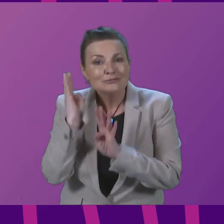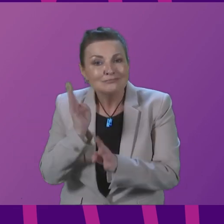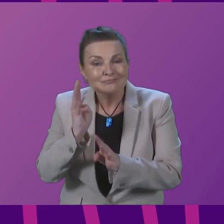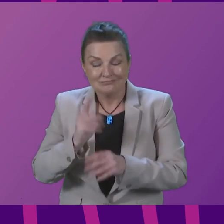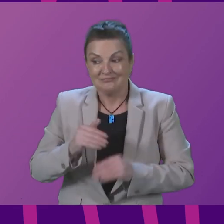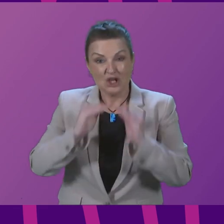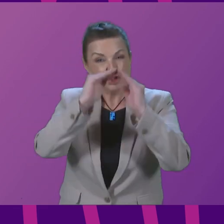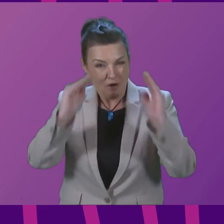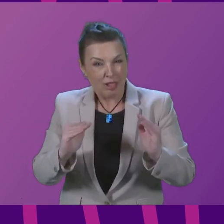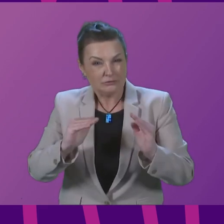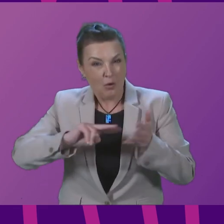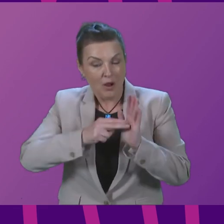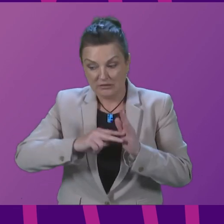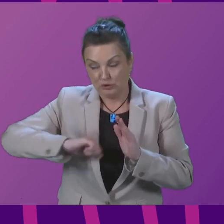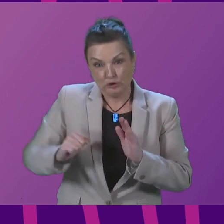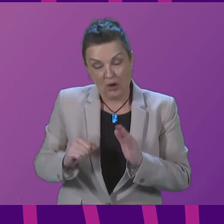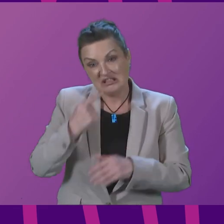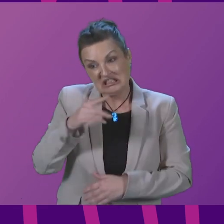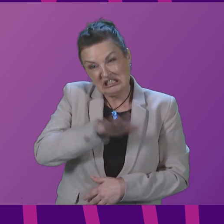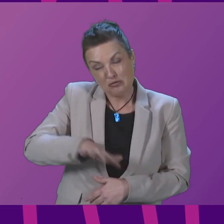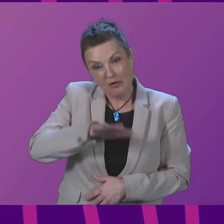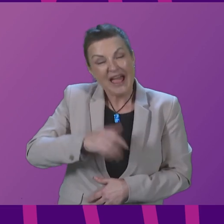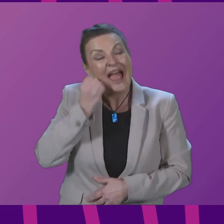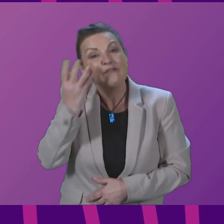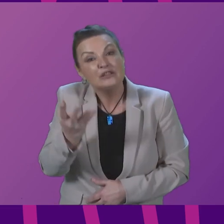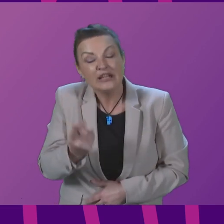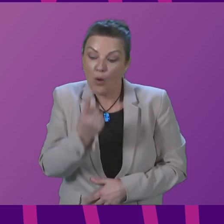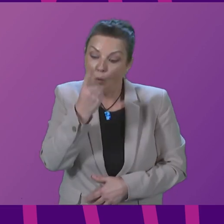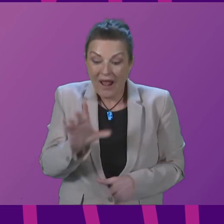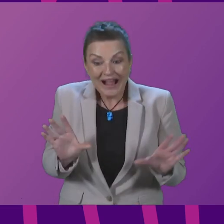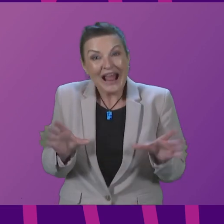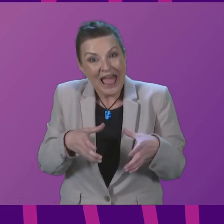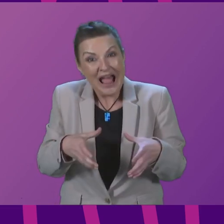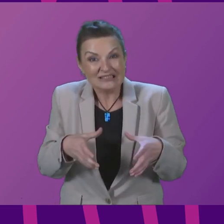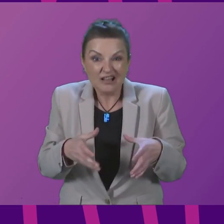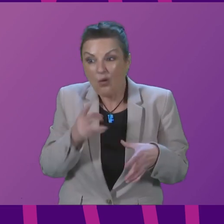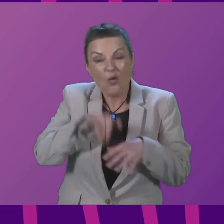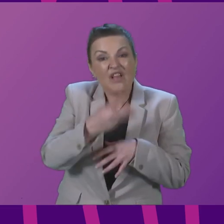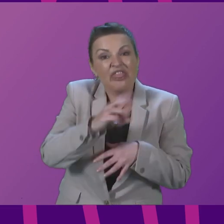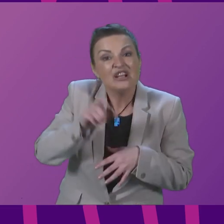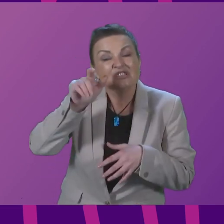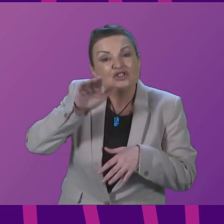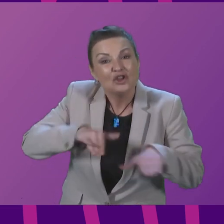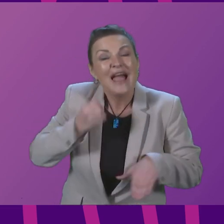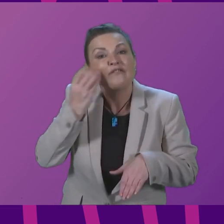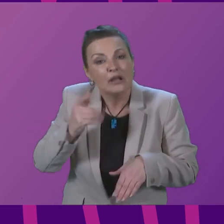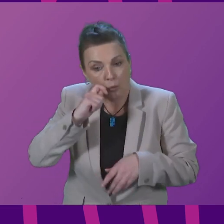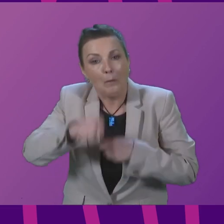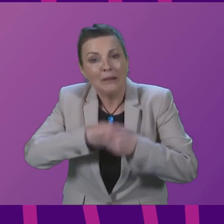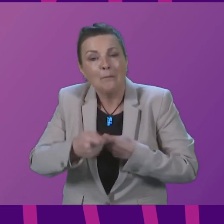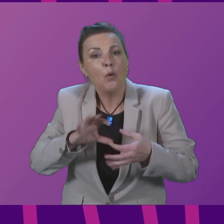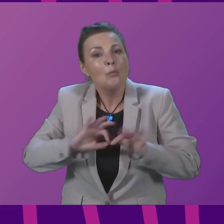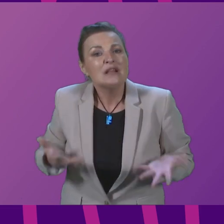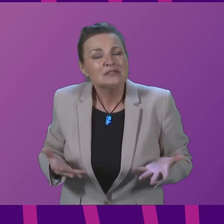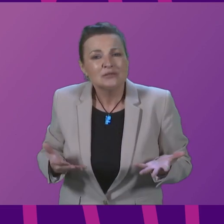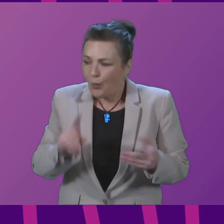that by the end of today and every day, the equivalent of a whole classroom full of children will be homeless. What more will the Government do to support the project in Glasgow,